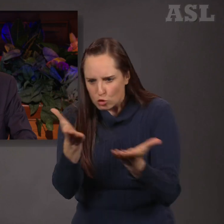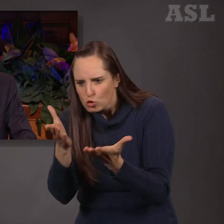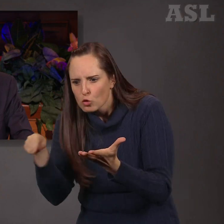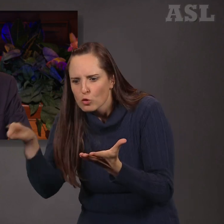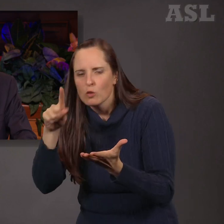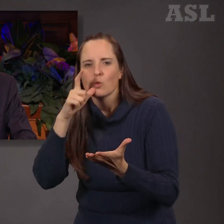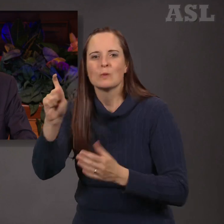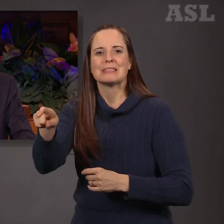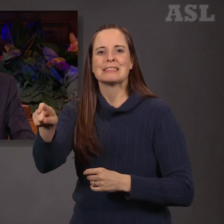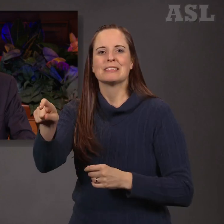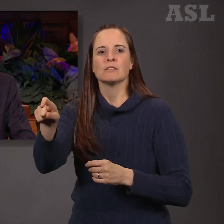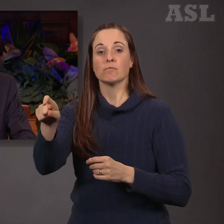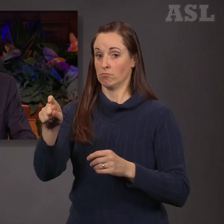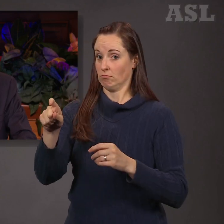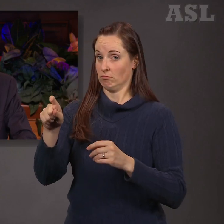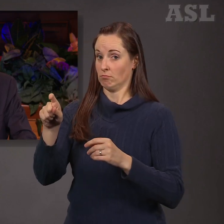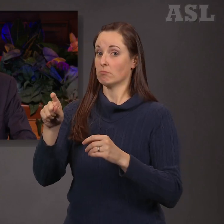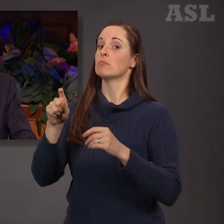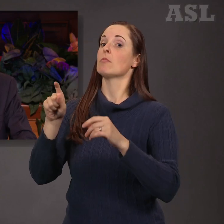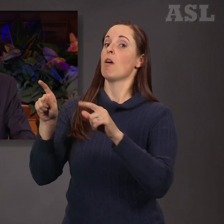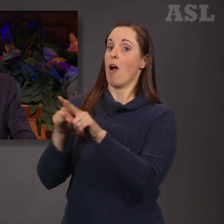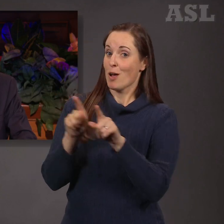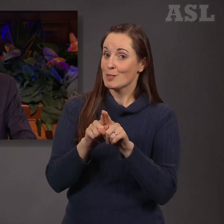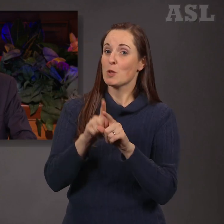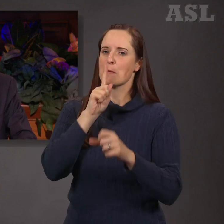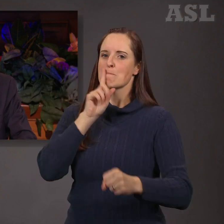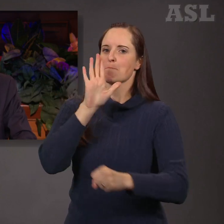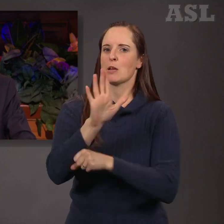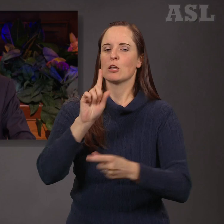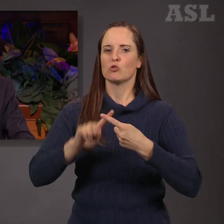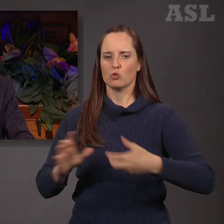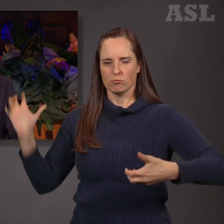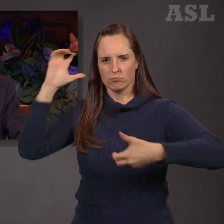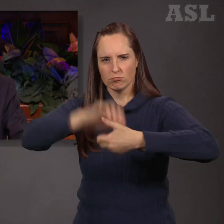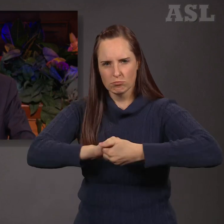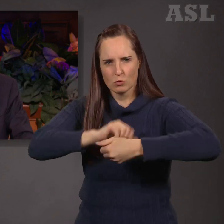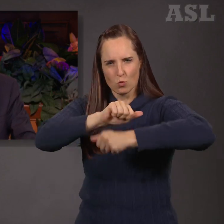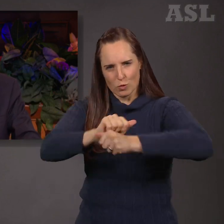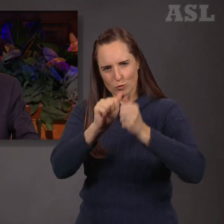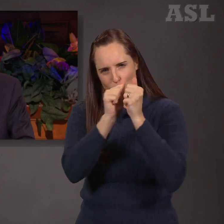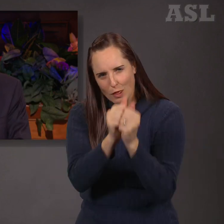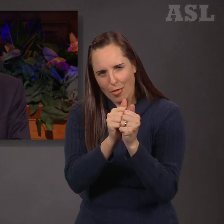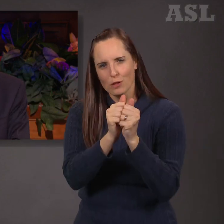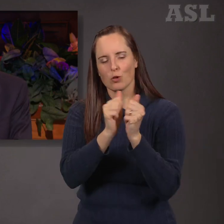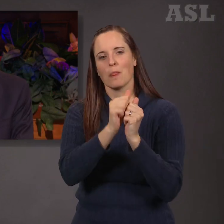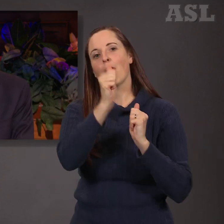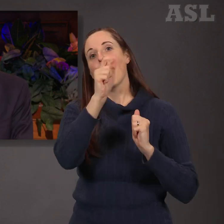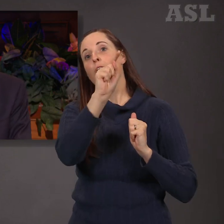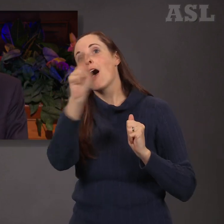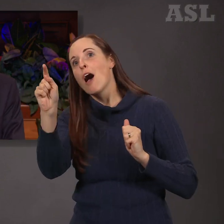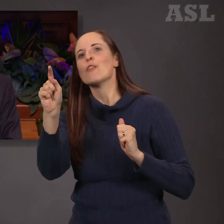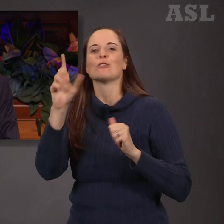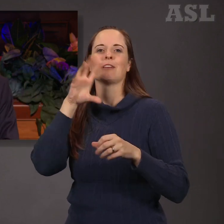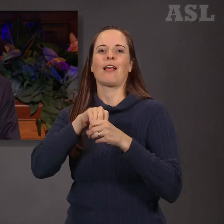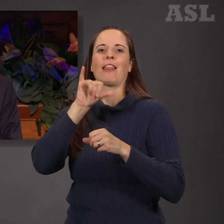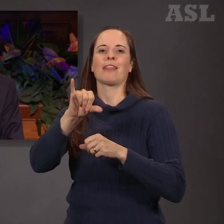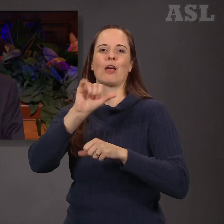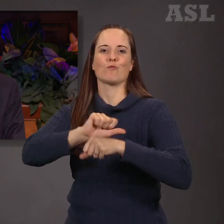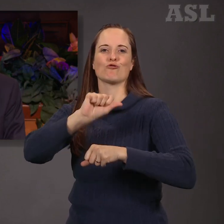committed to cooperating with others in that effort. We recently made a large gift to the United